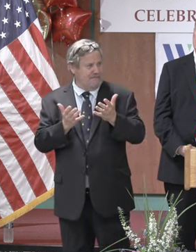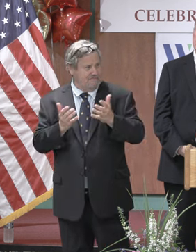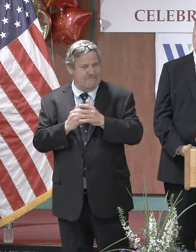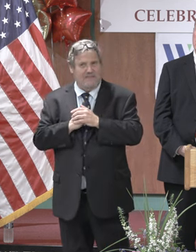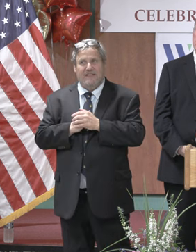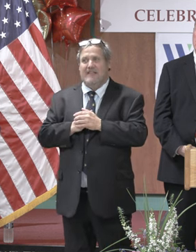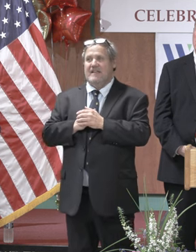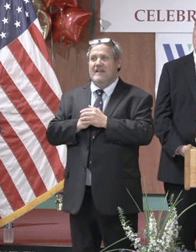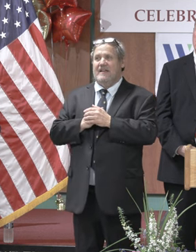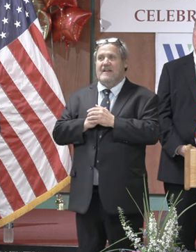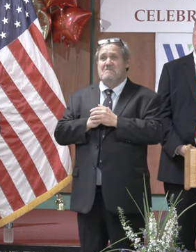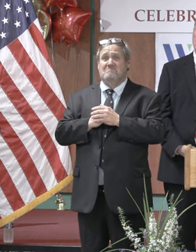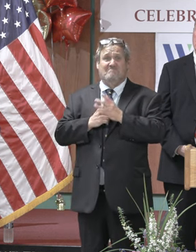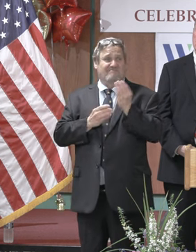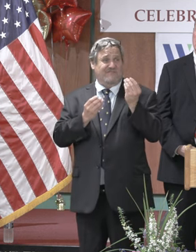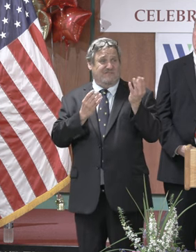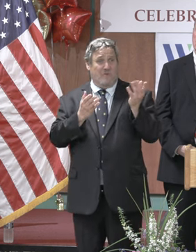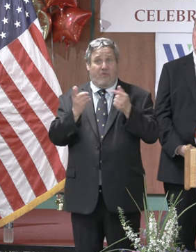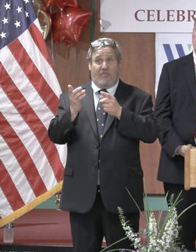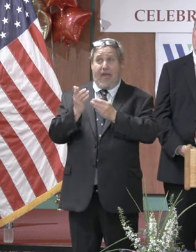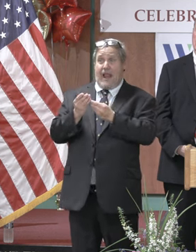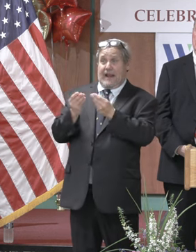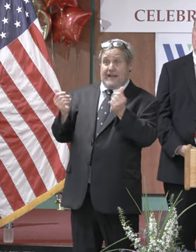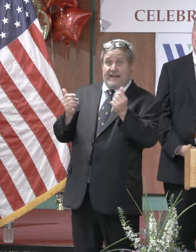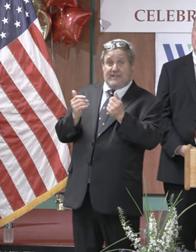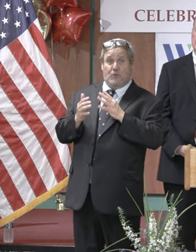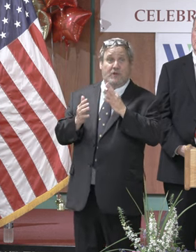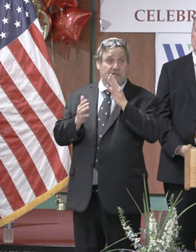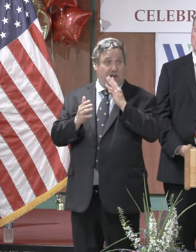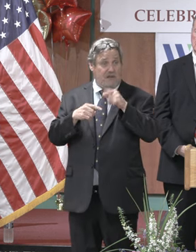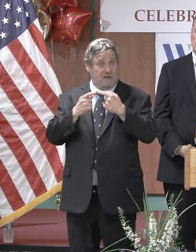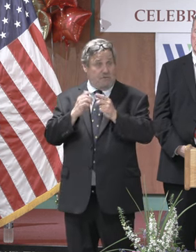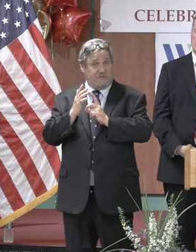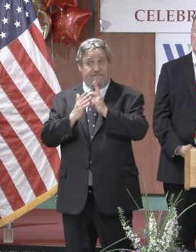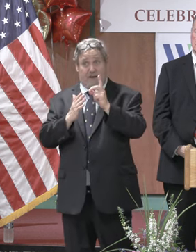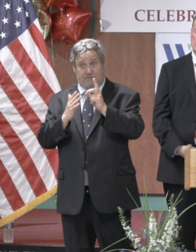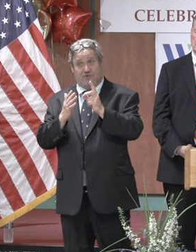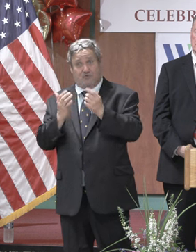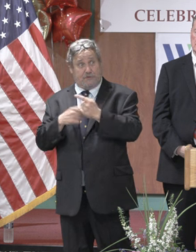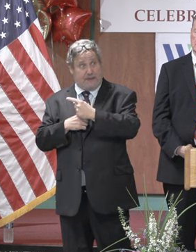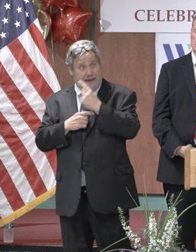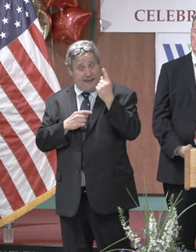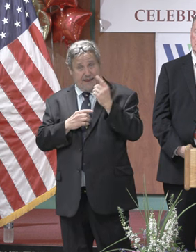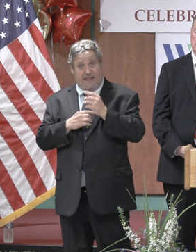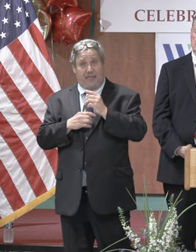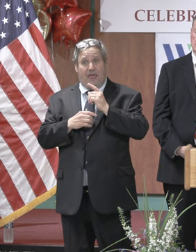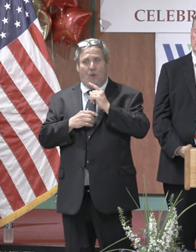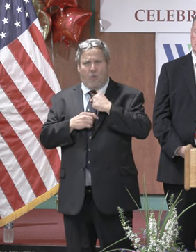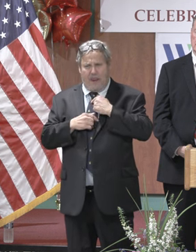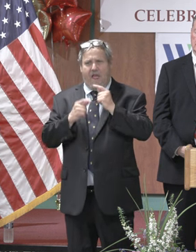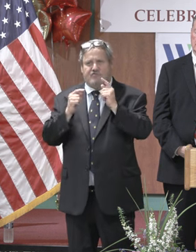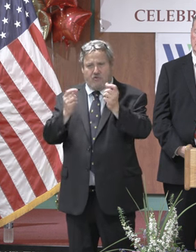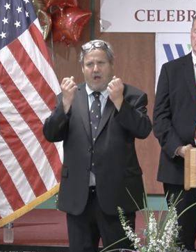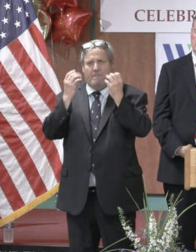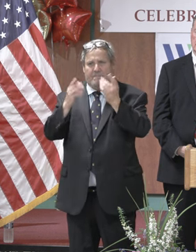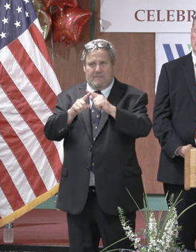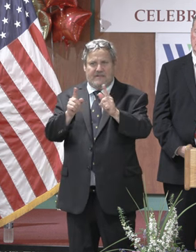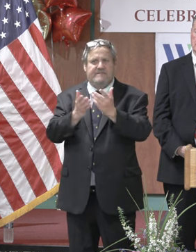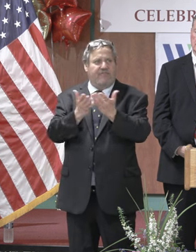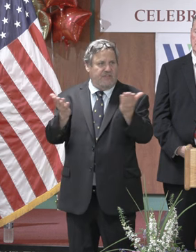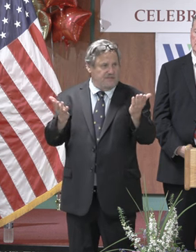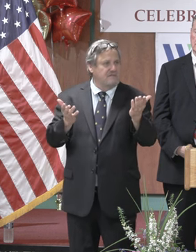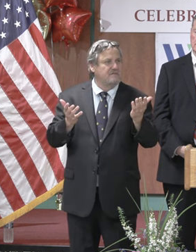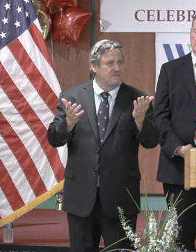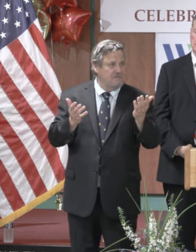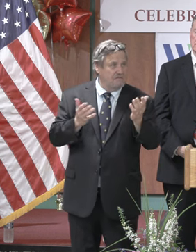i wanted to share a little bit about the history here the property that we are all talking about that is going to be developed